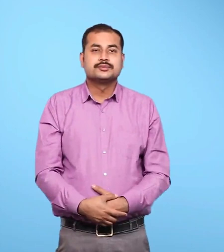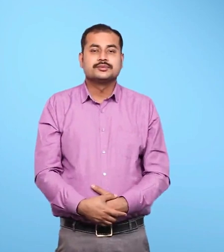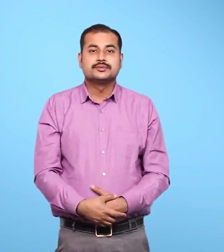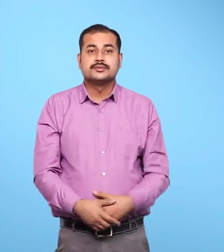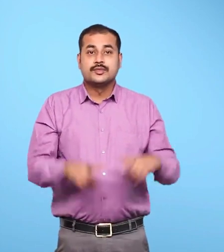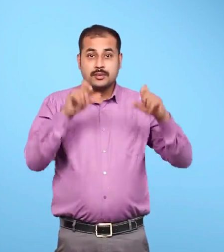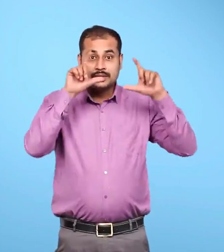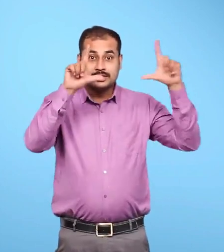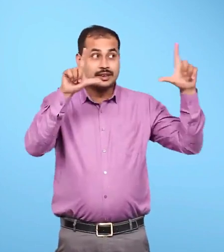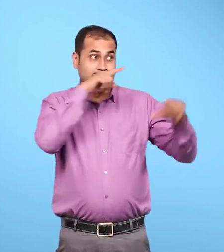15.